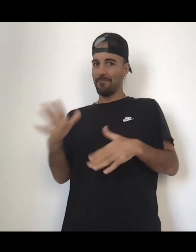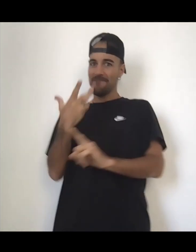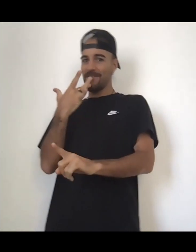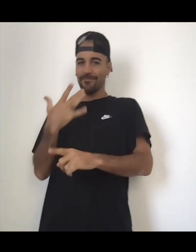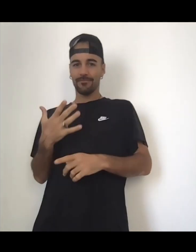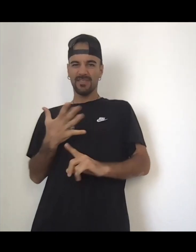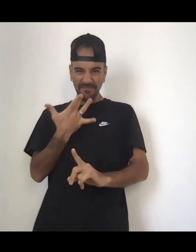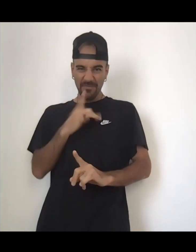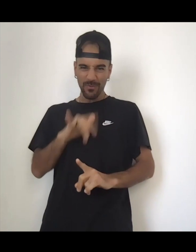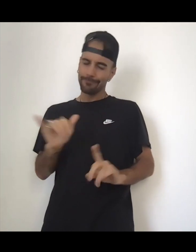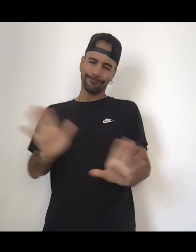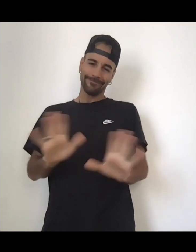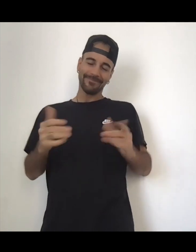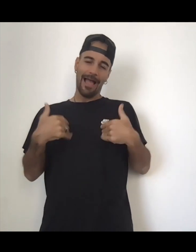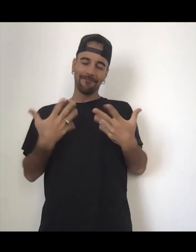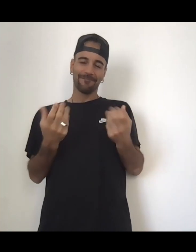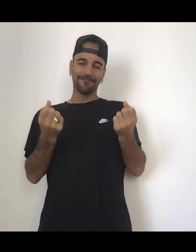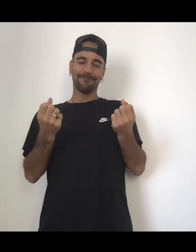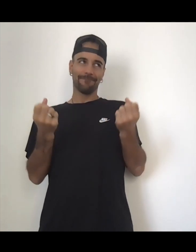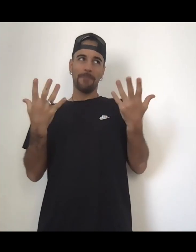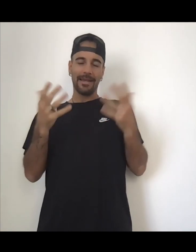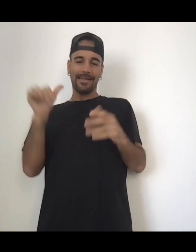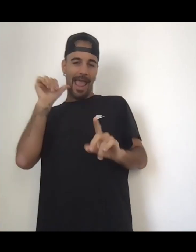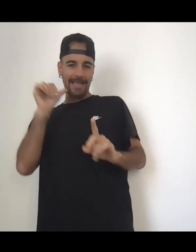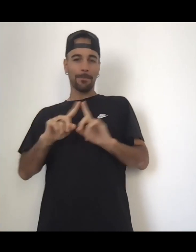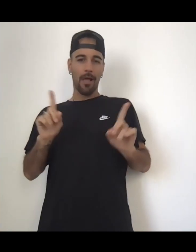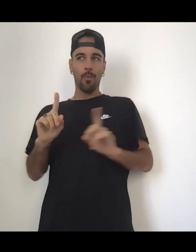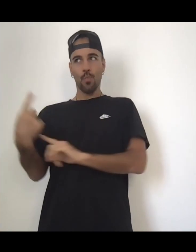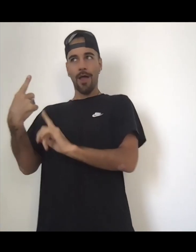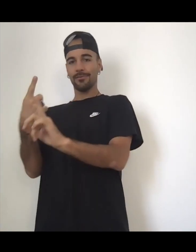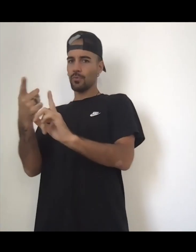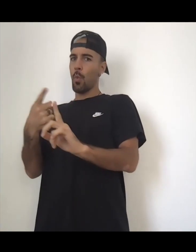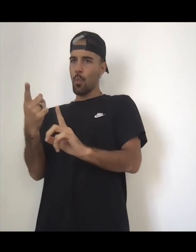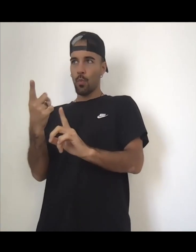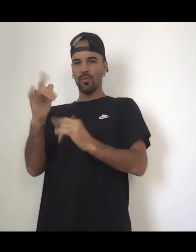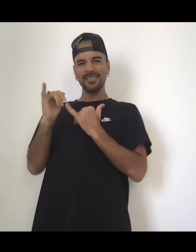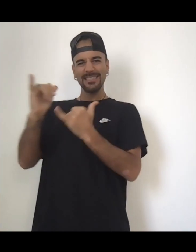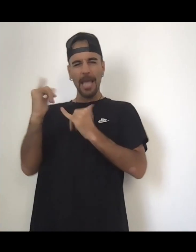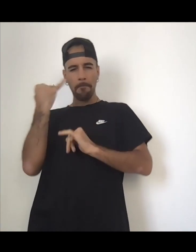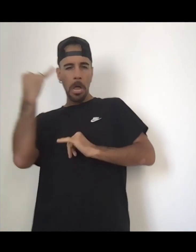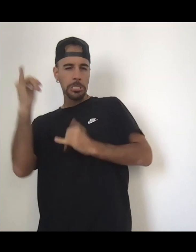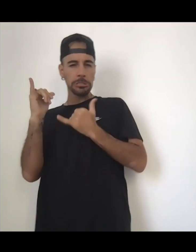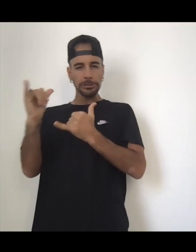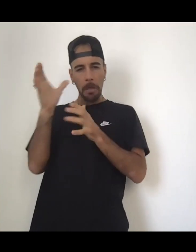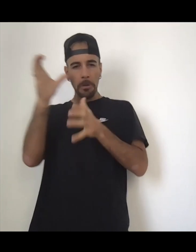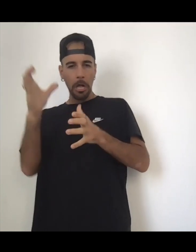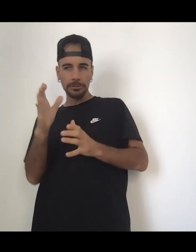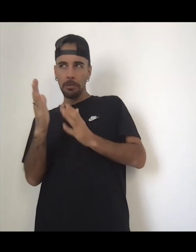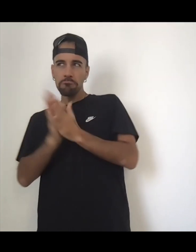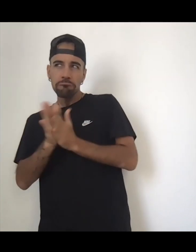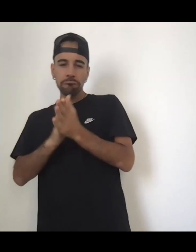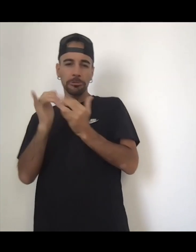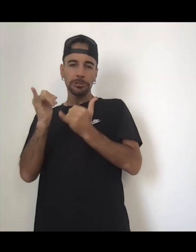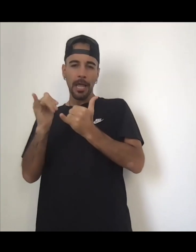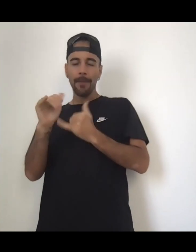Adrienne, shout out to you, my dear. And yeah, I'm going to talk to her soon. So I want to keep this kind of short and sweet. But we're going to talk about spirit